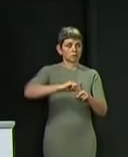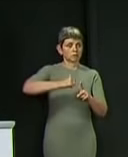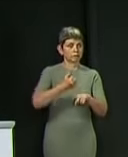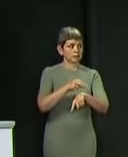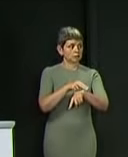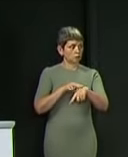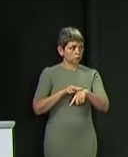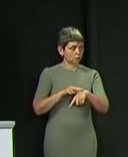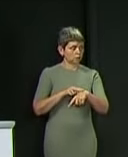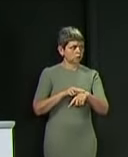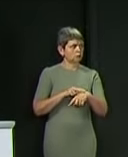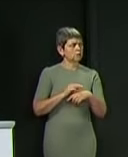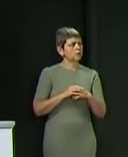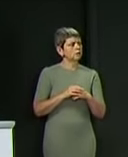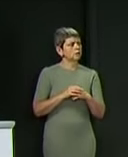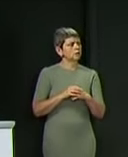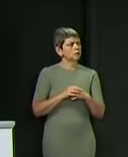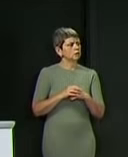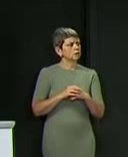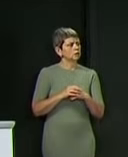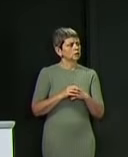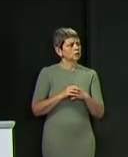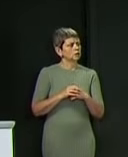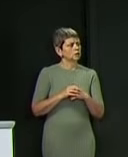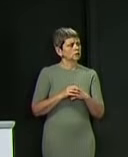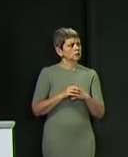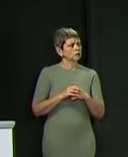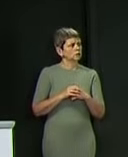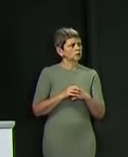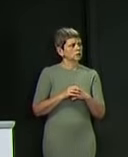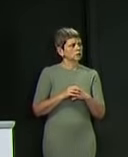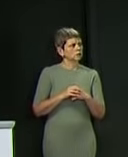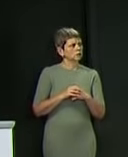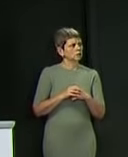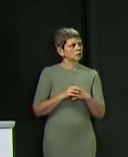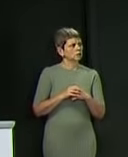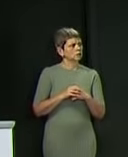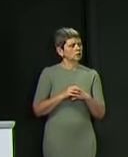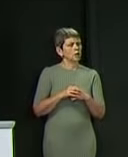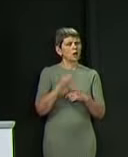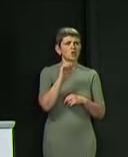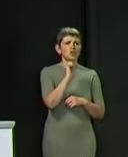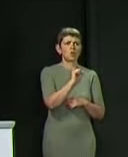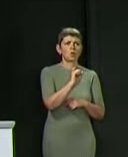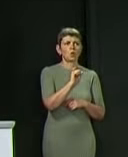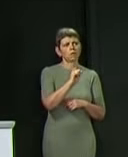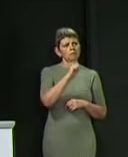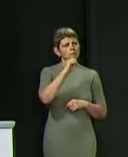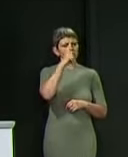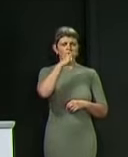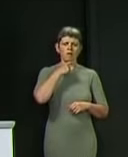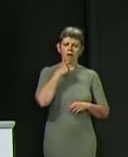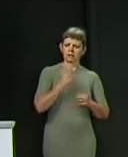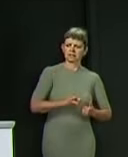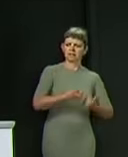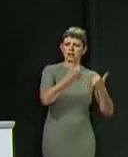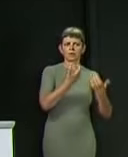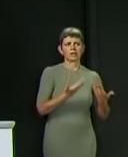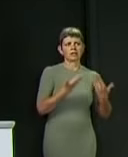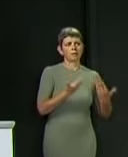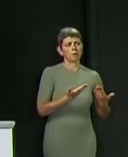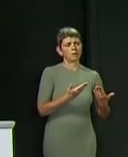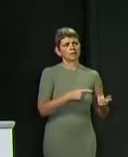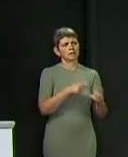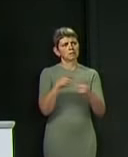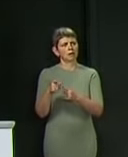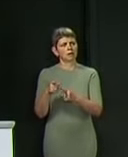Your personal poll ratings are very high, and Boris Johnson's are in the toilet. Do you think the Chancellor and the Prime Minister deserve a bit